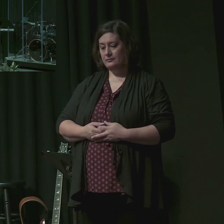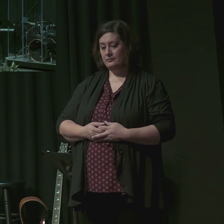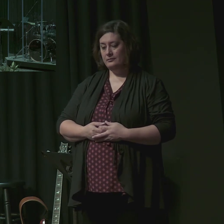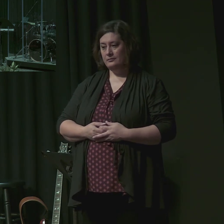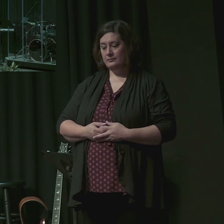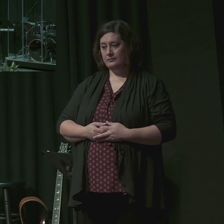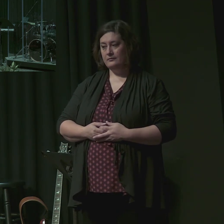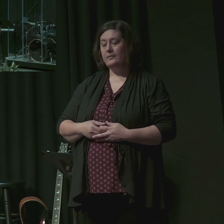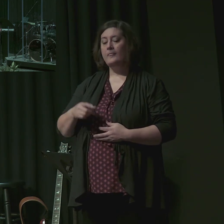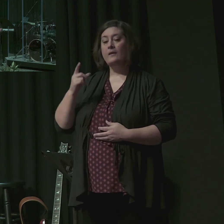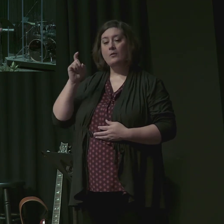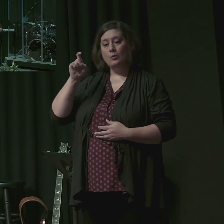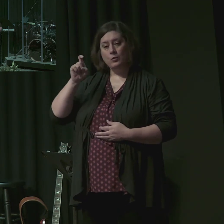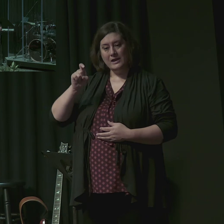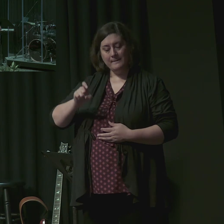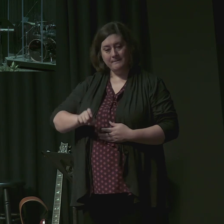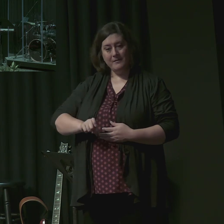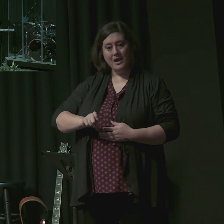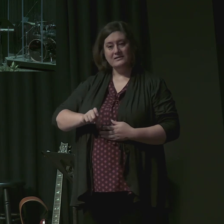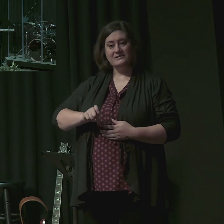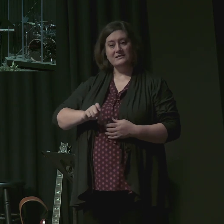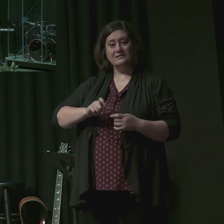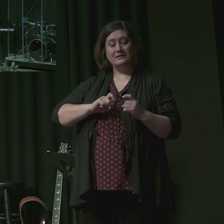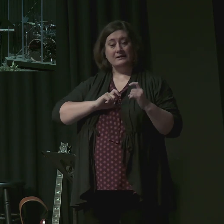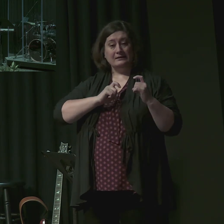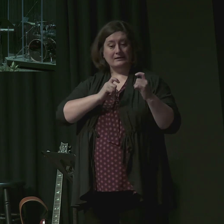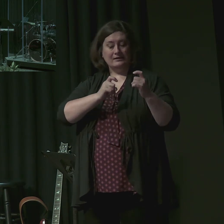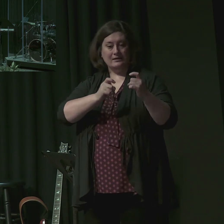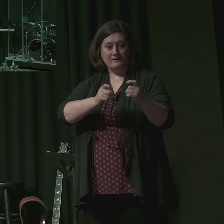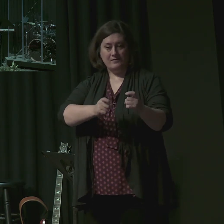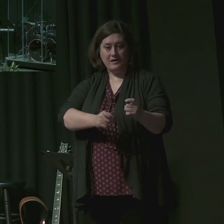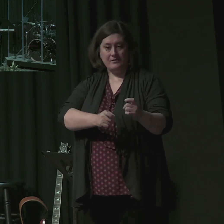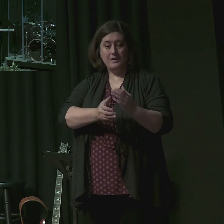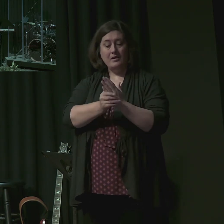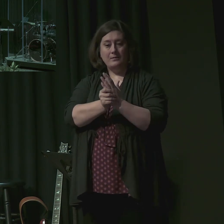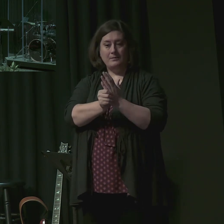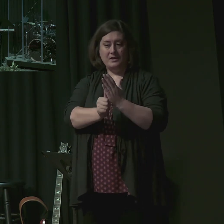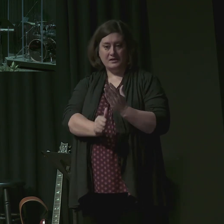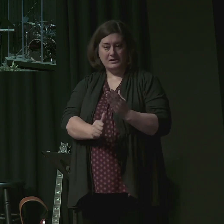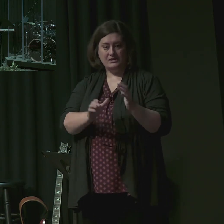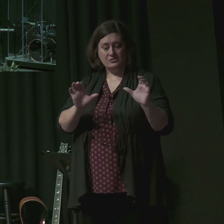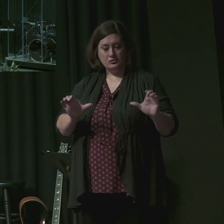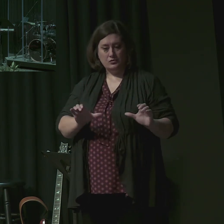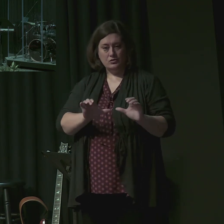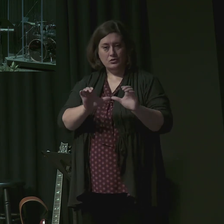to cause what we are calling for. If we cause it, it will not be lasting.